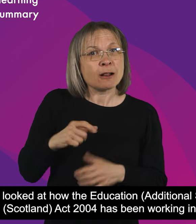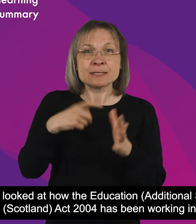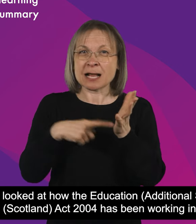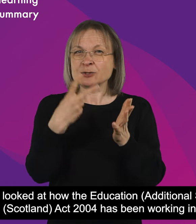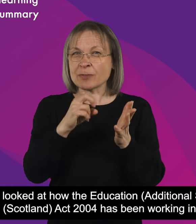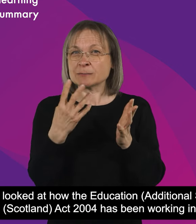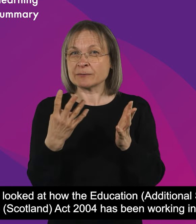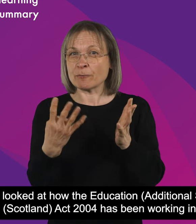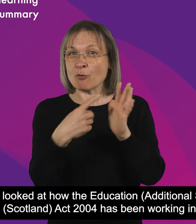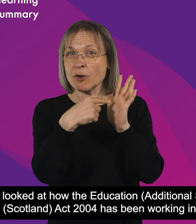working in practice.